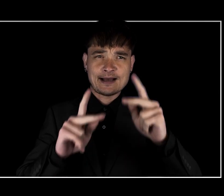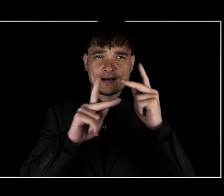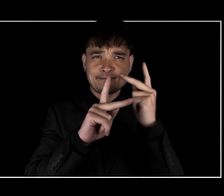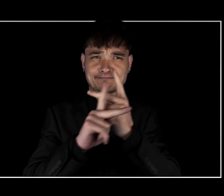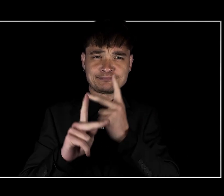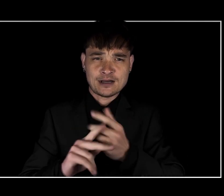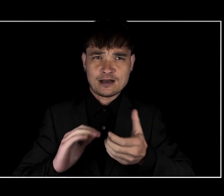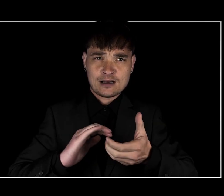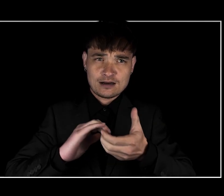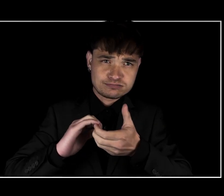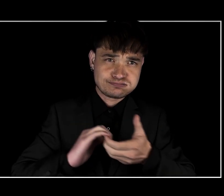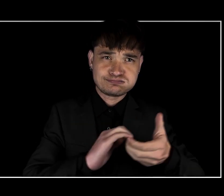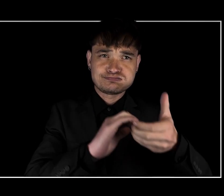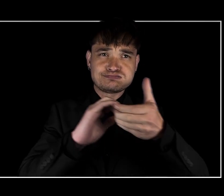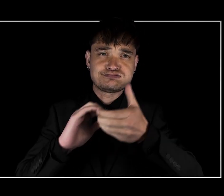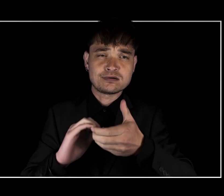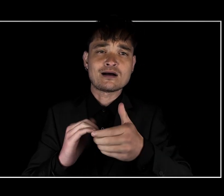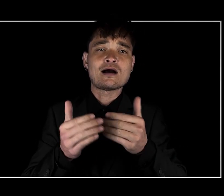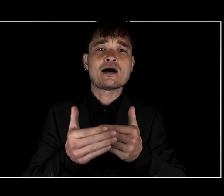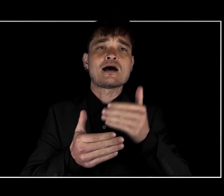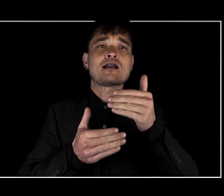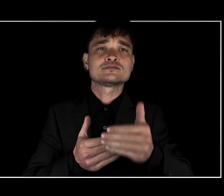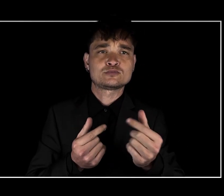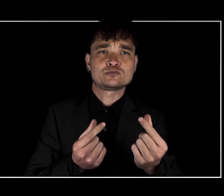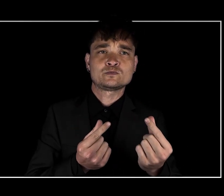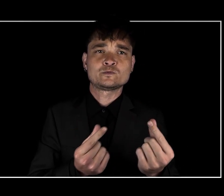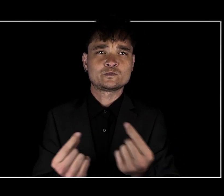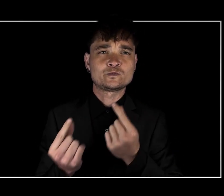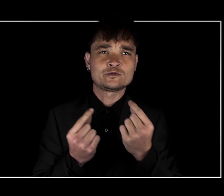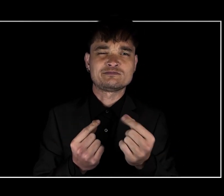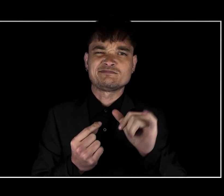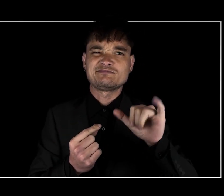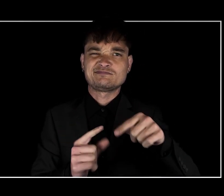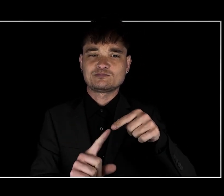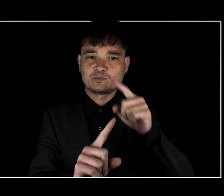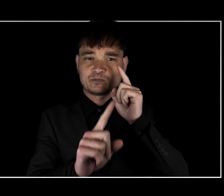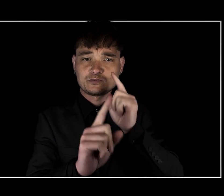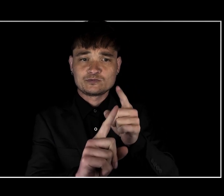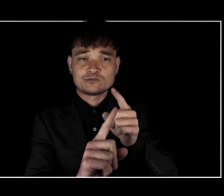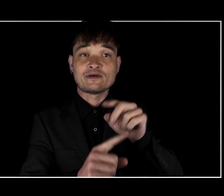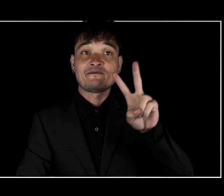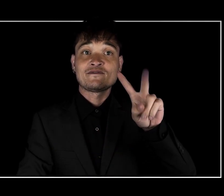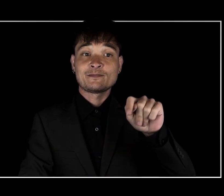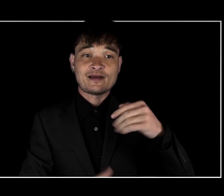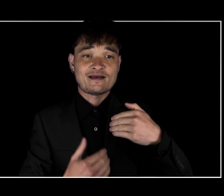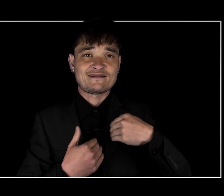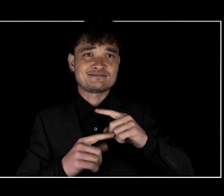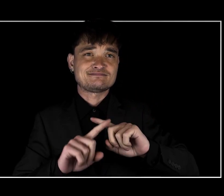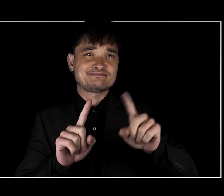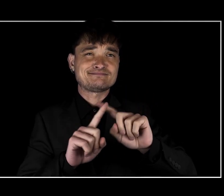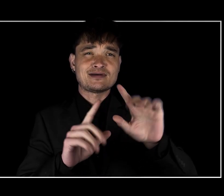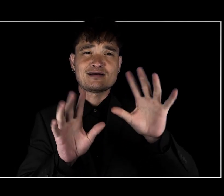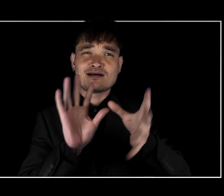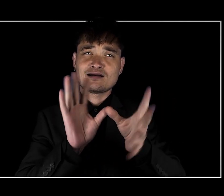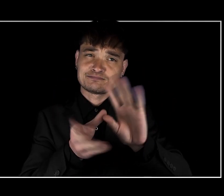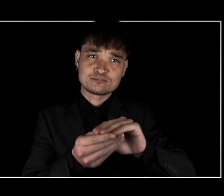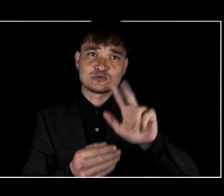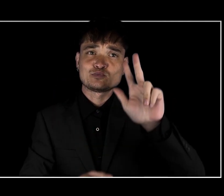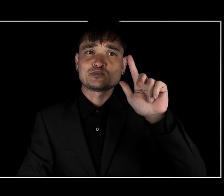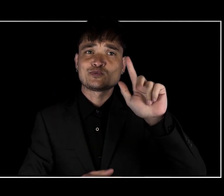have a voice about what happens next. In Vermont, there are 23 centers